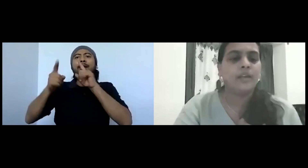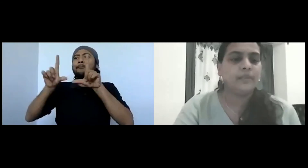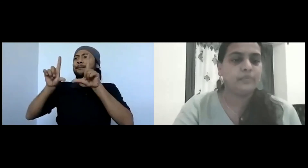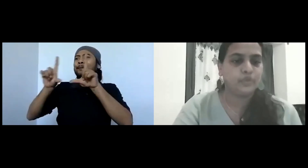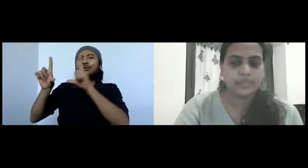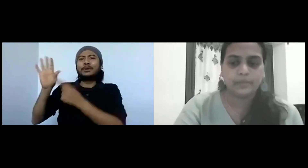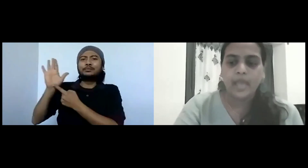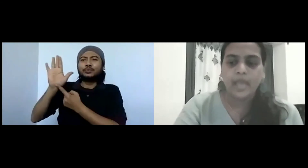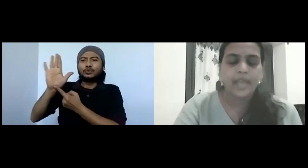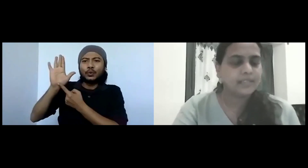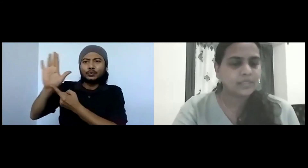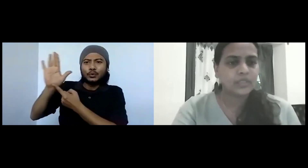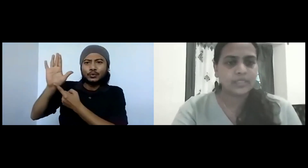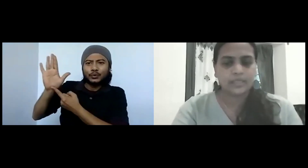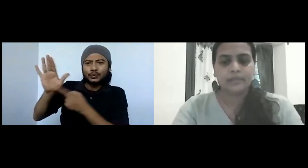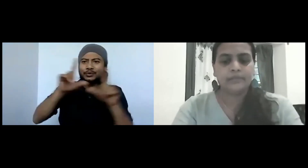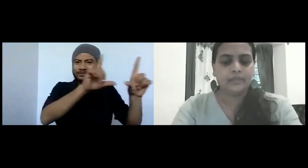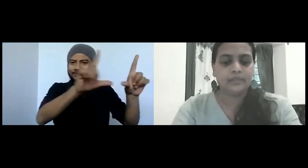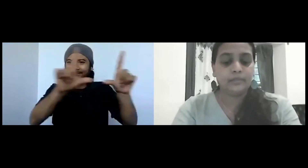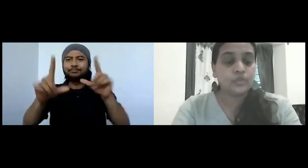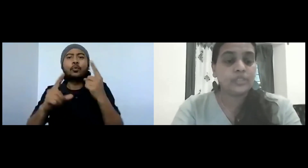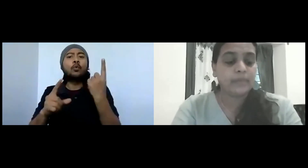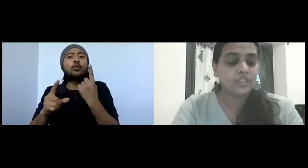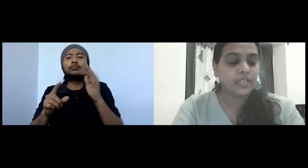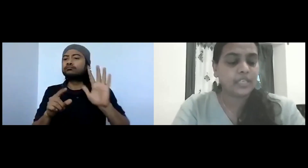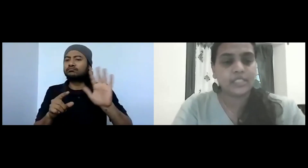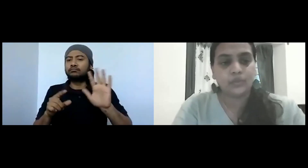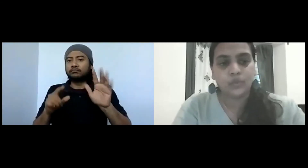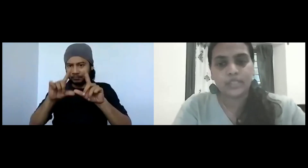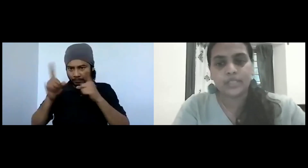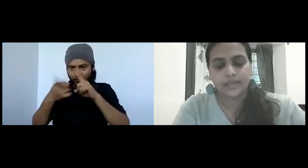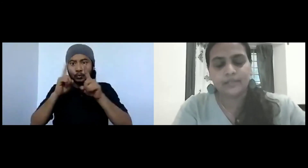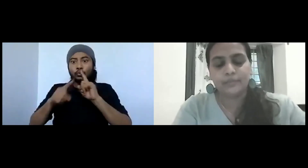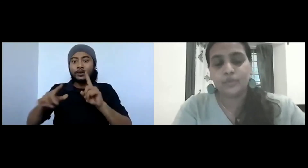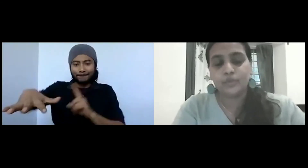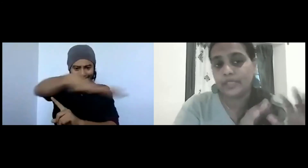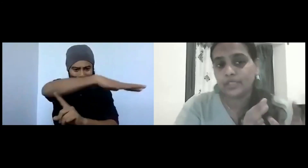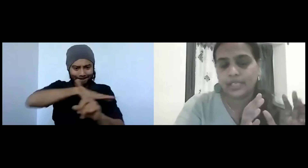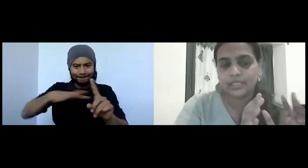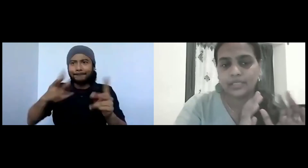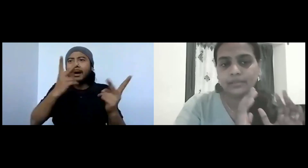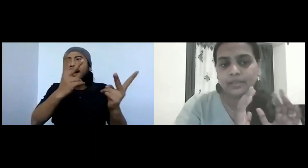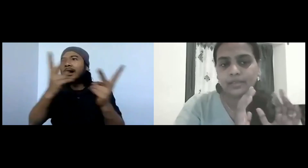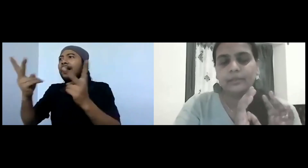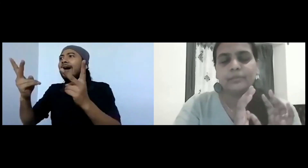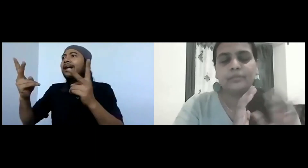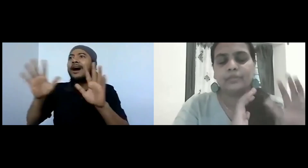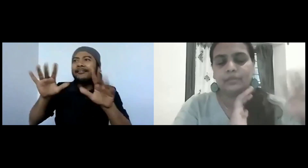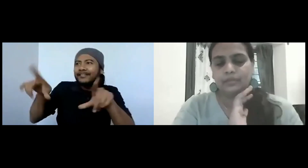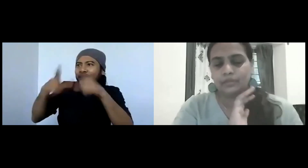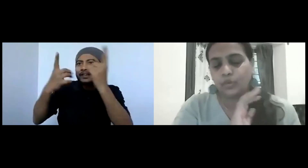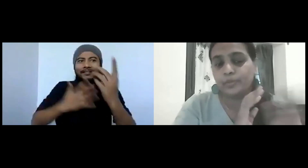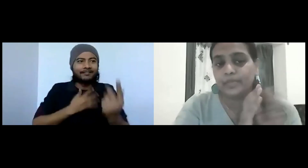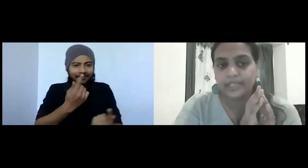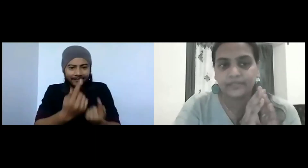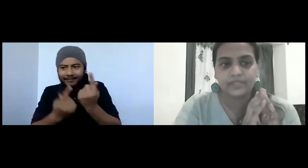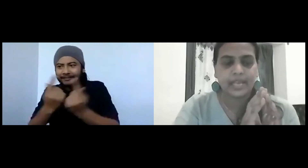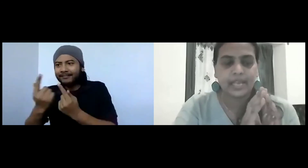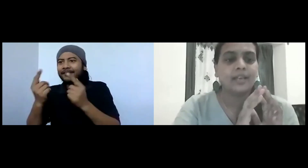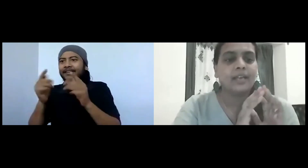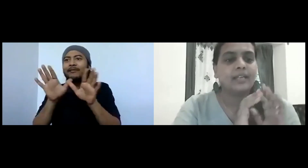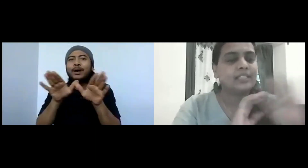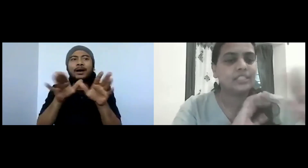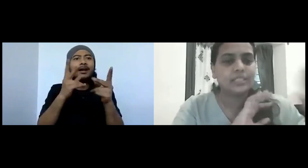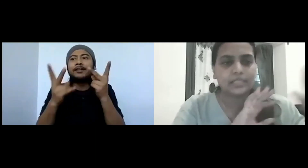the museum. And this was the museum education was the museum education group believes